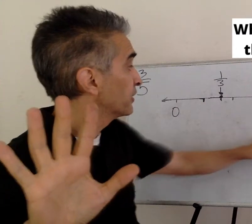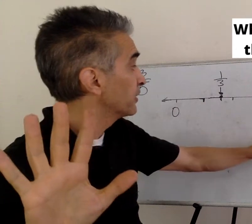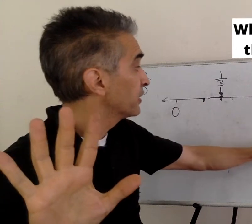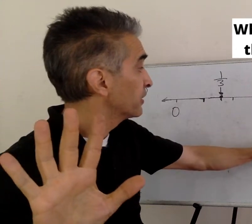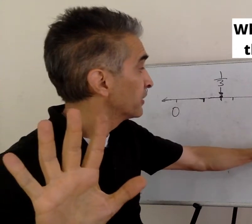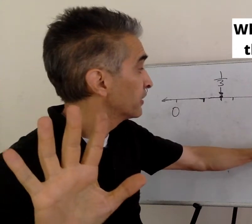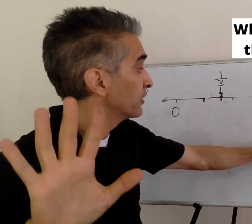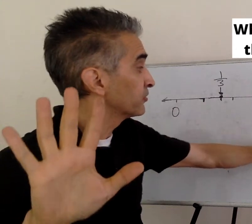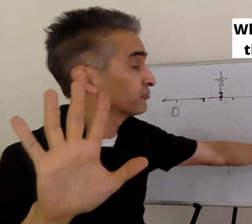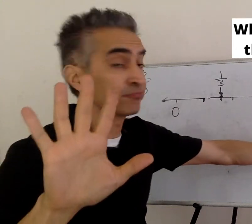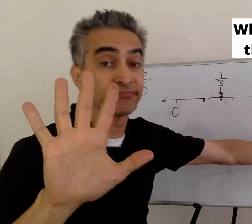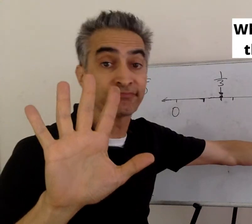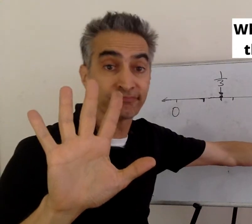here, here, and here.